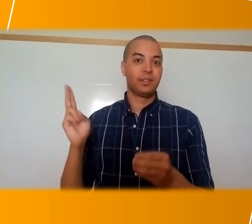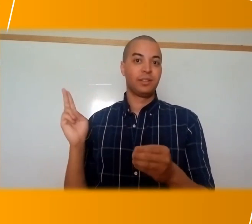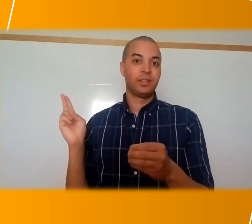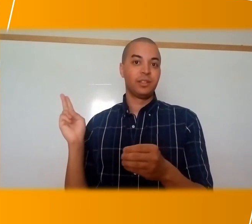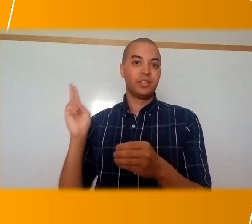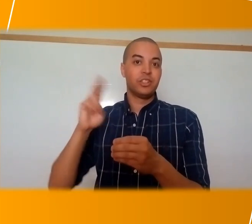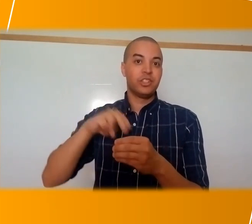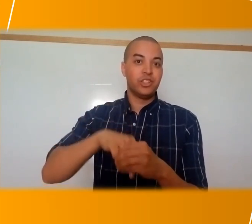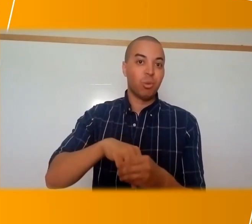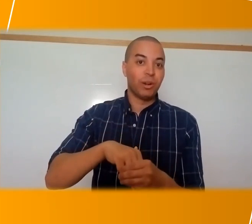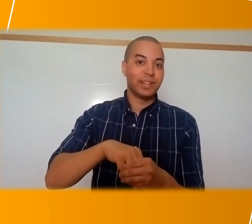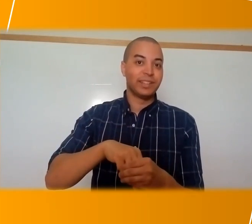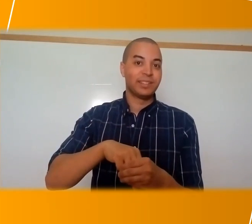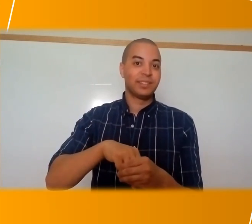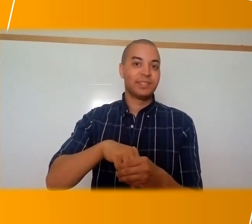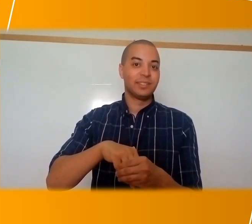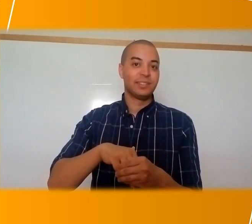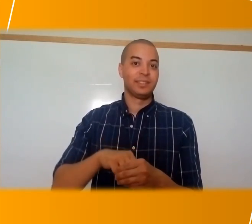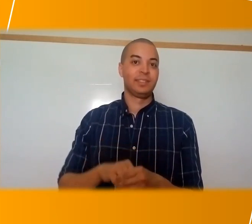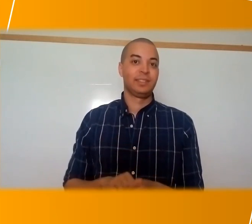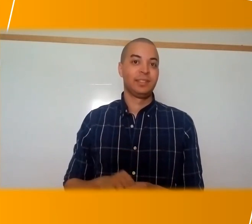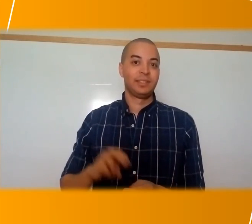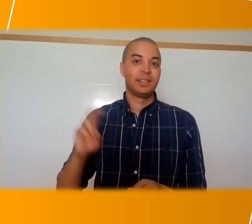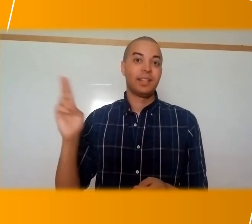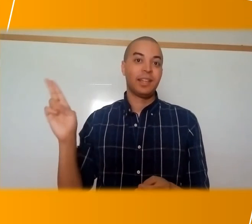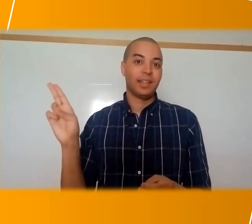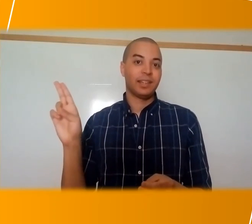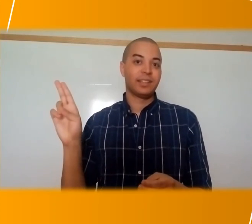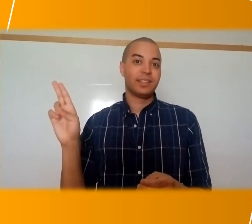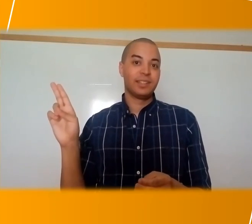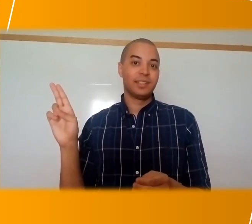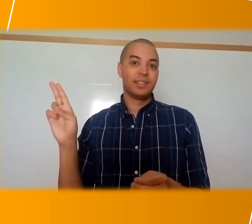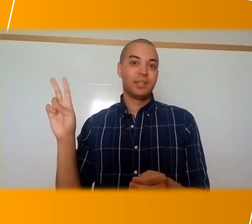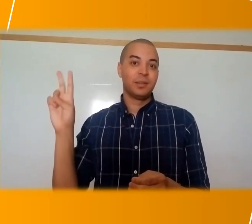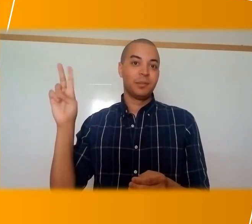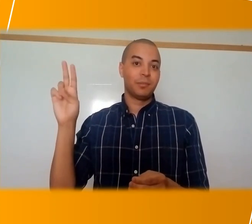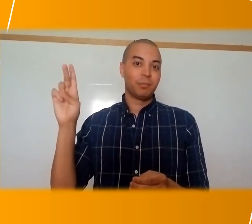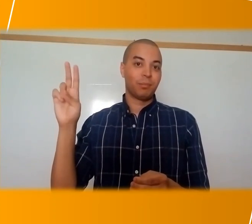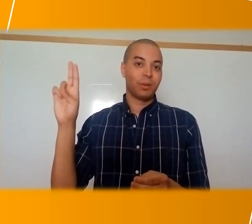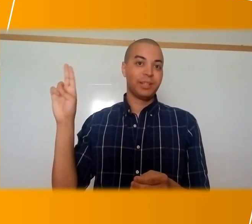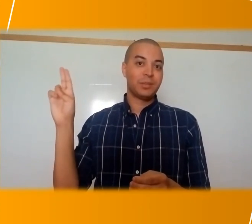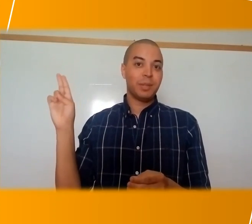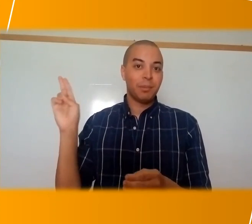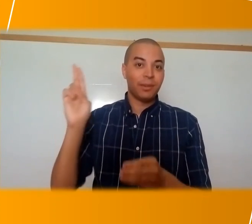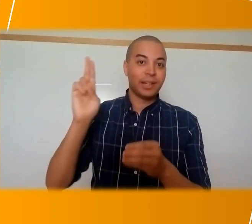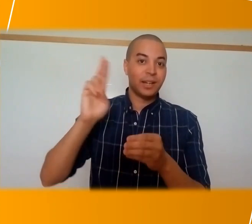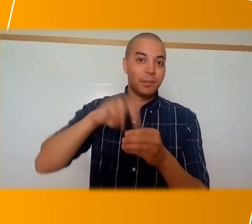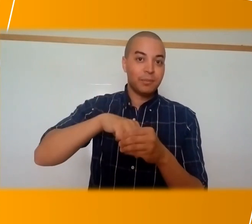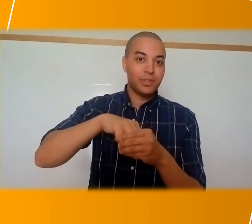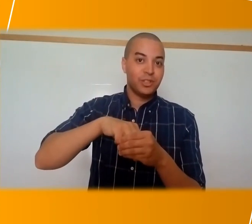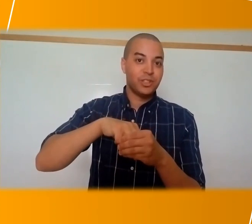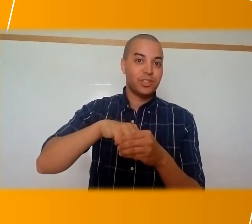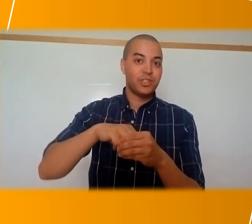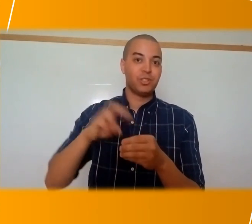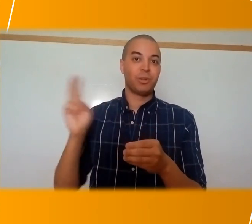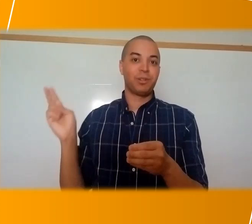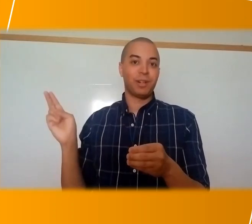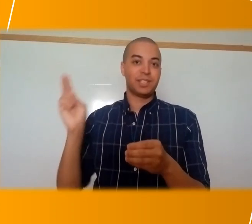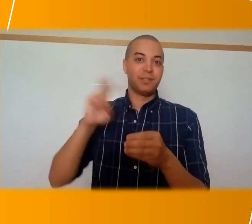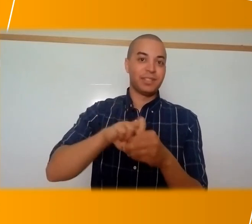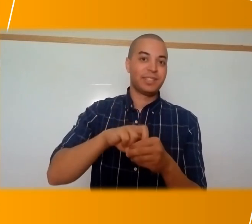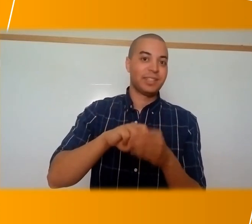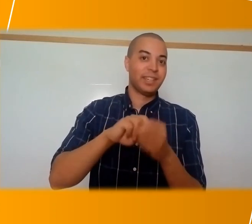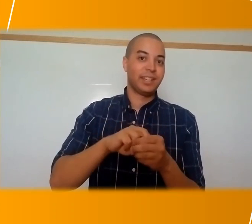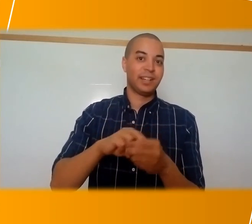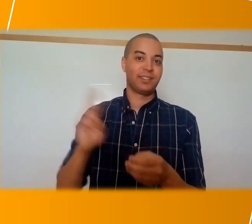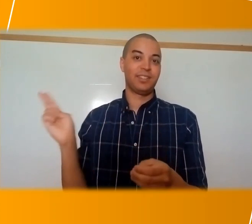join. Join. Hey, bring these people and come join the